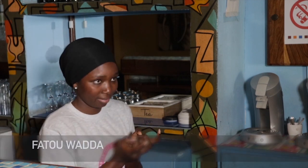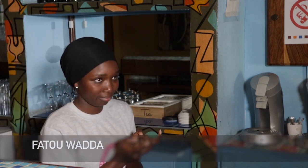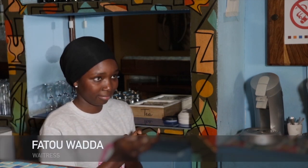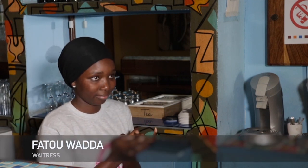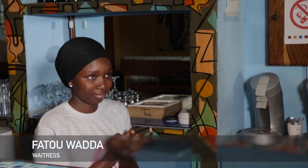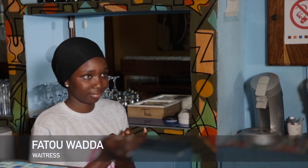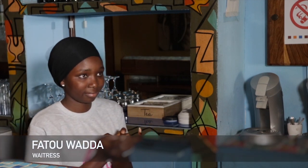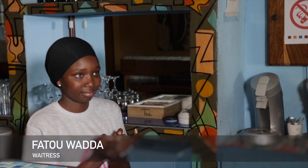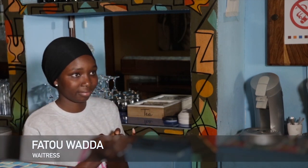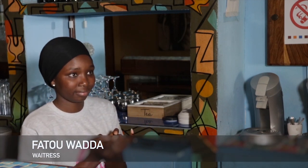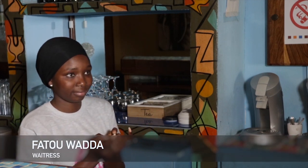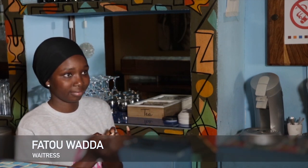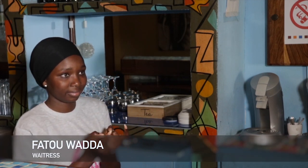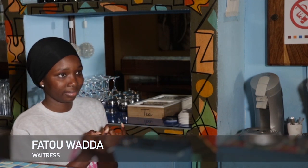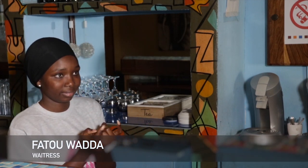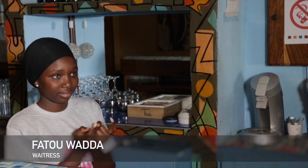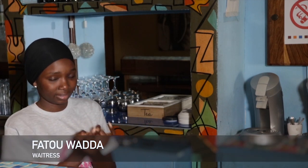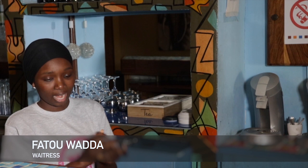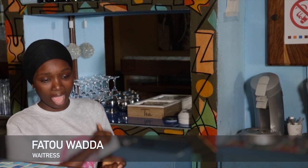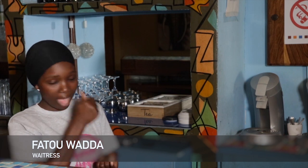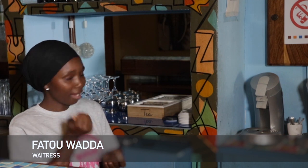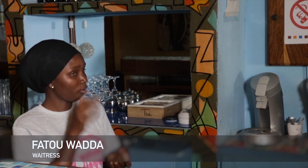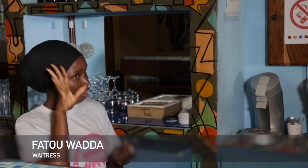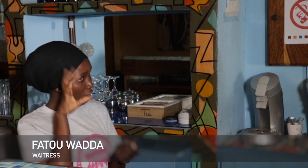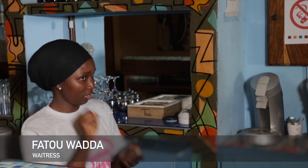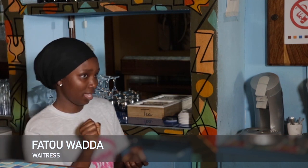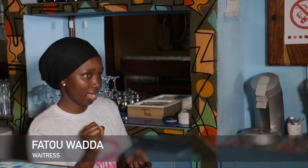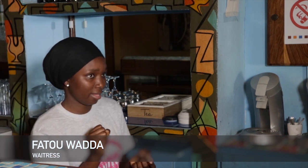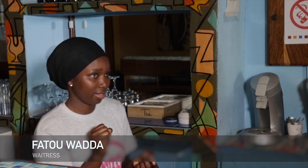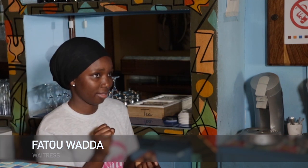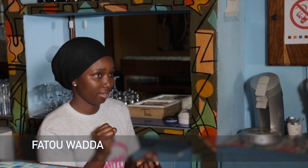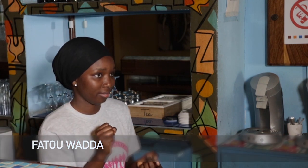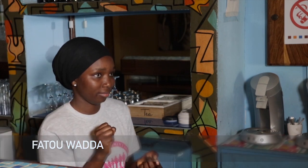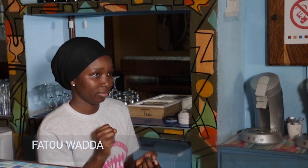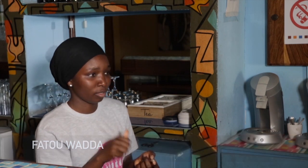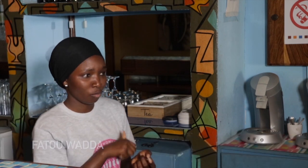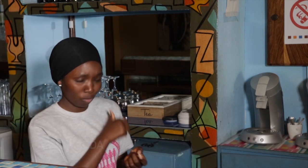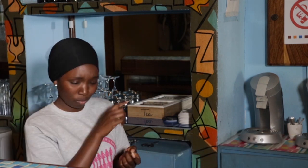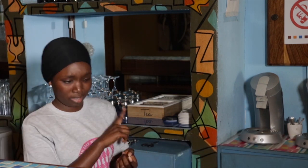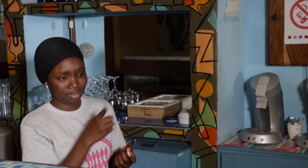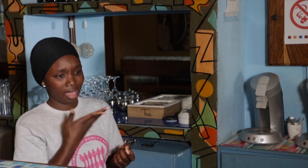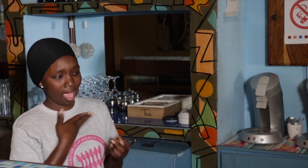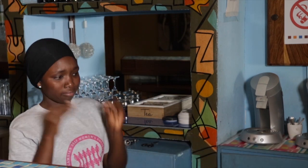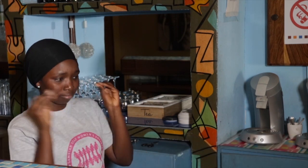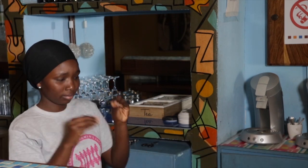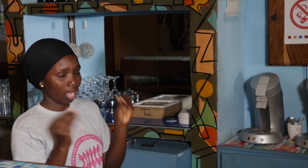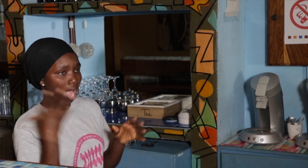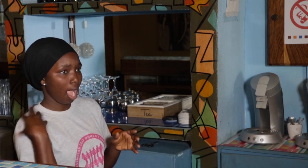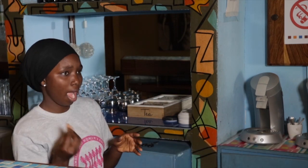have limited understanding on some violence against women, some issues that women are